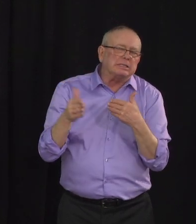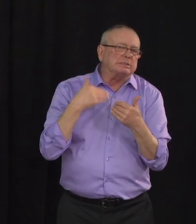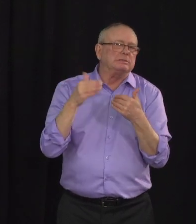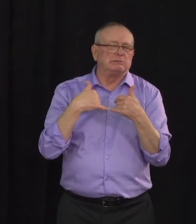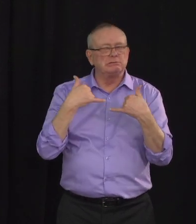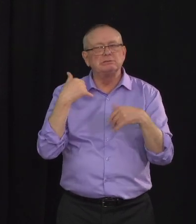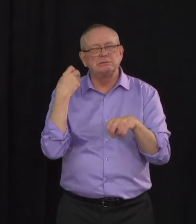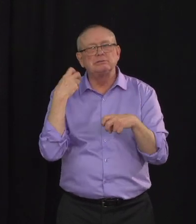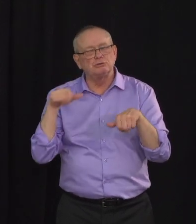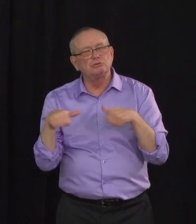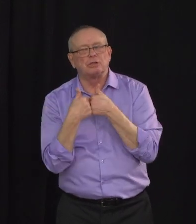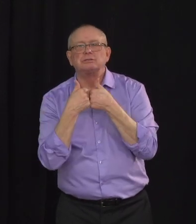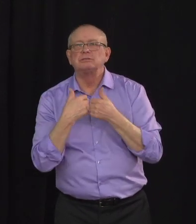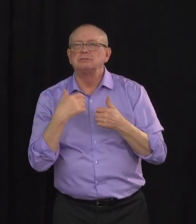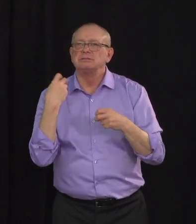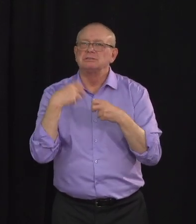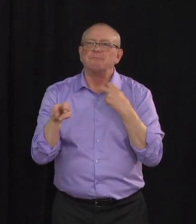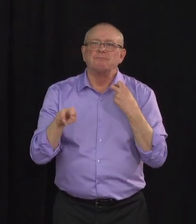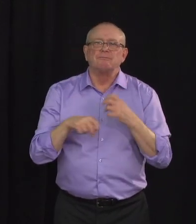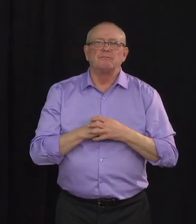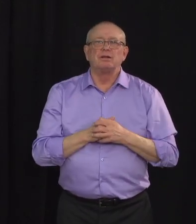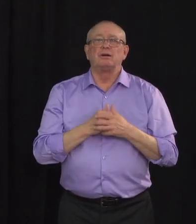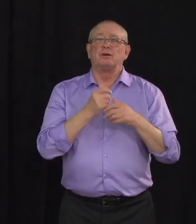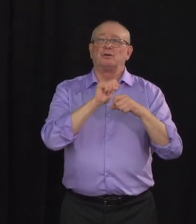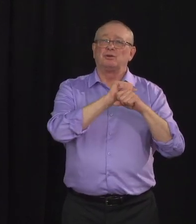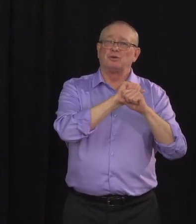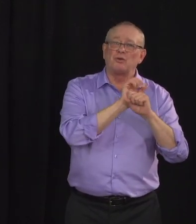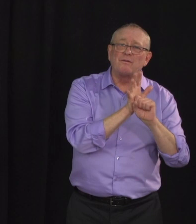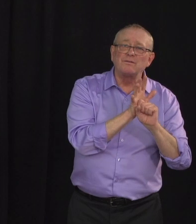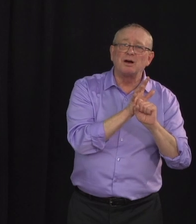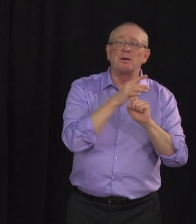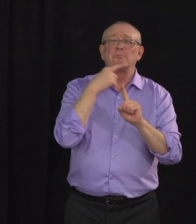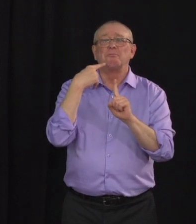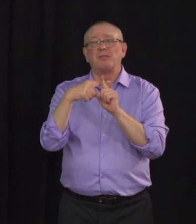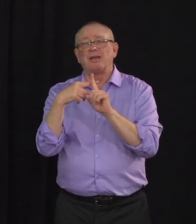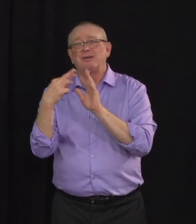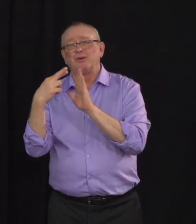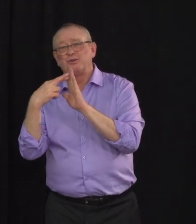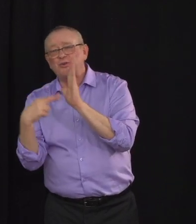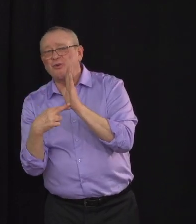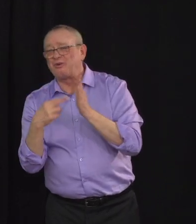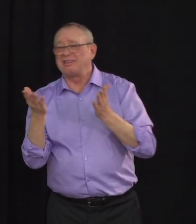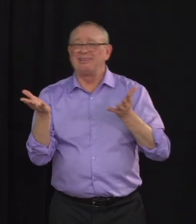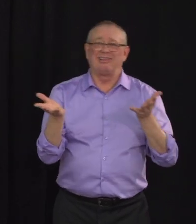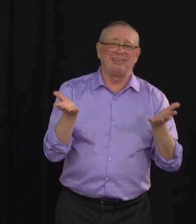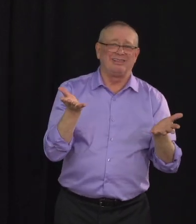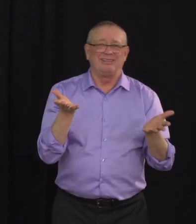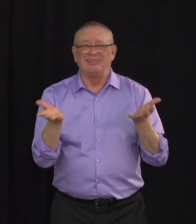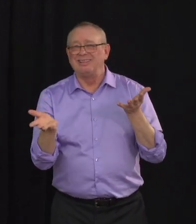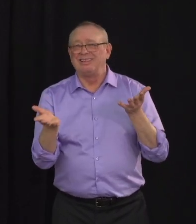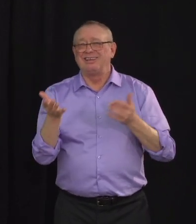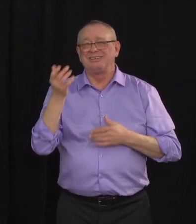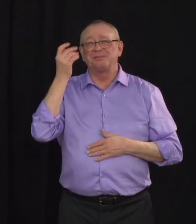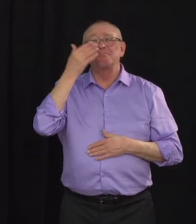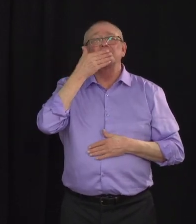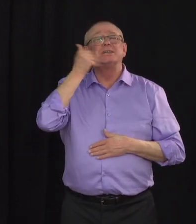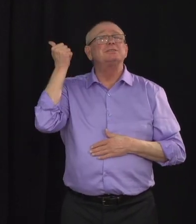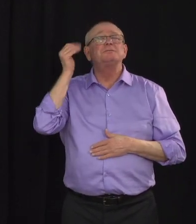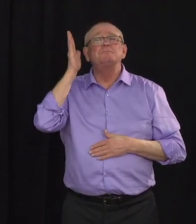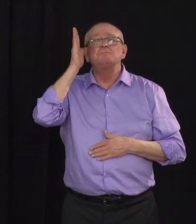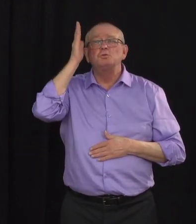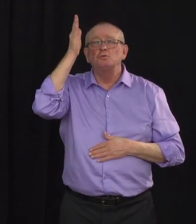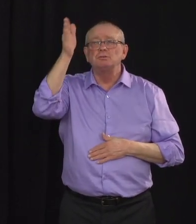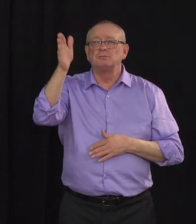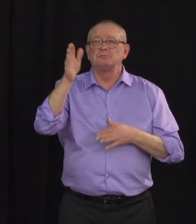COVID-19 pressures, but the challenges of the restrictions, that our best path forward is working together to maintain those low numbers